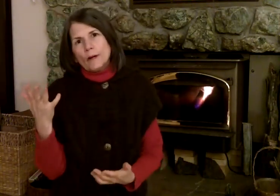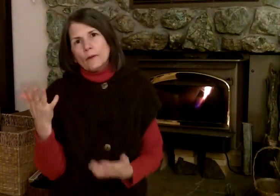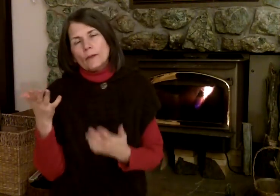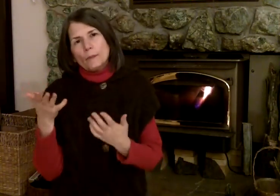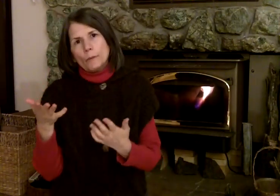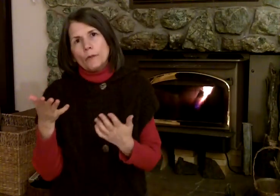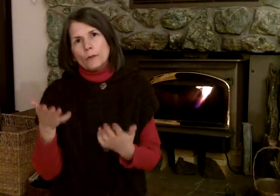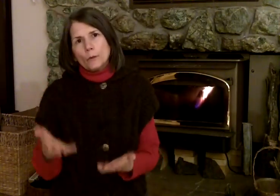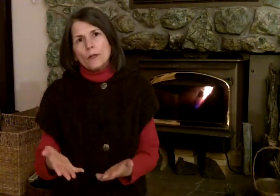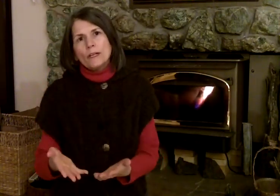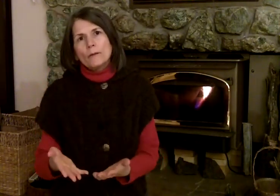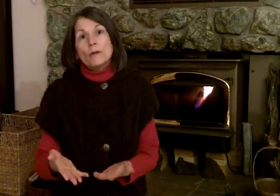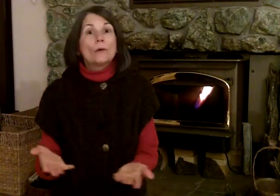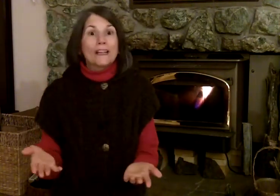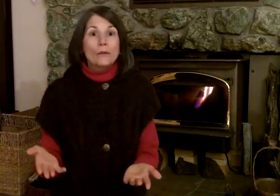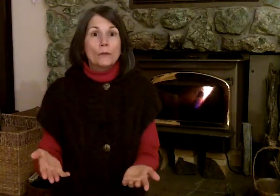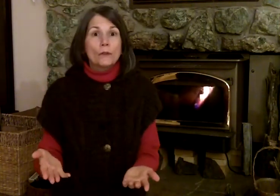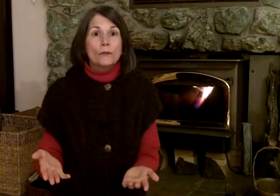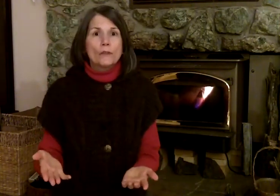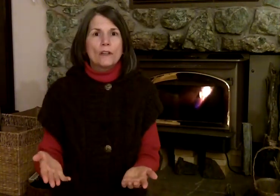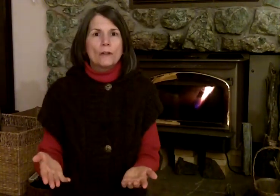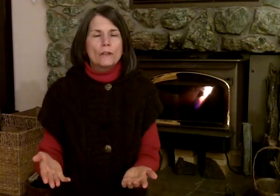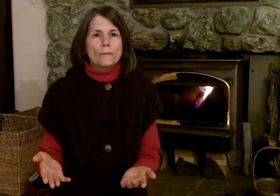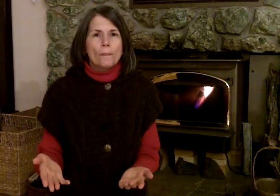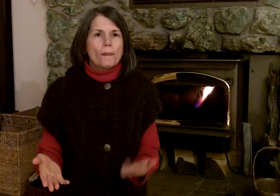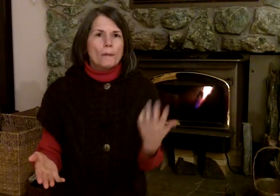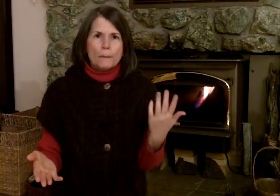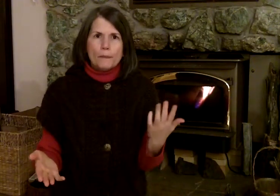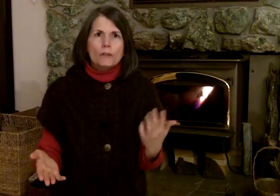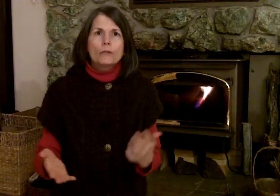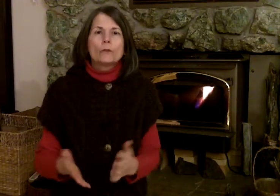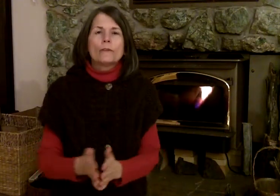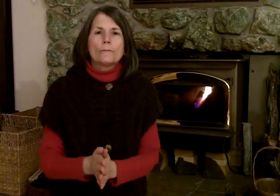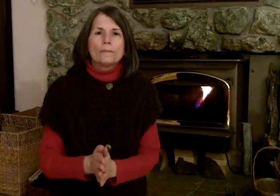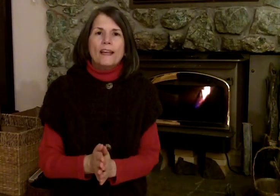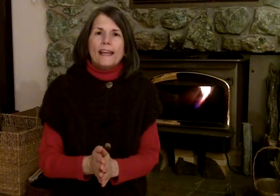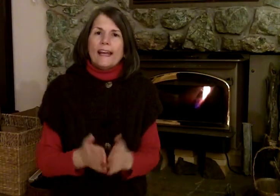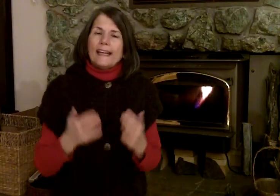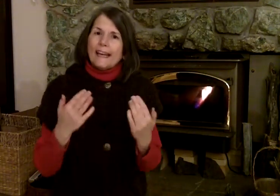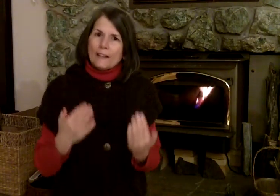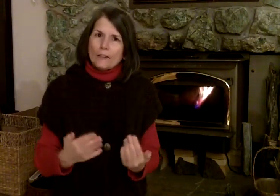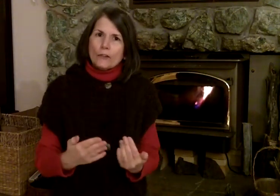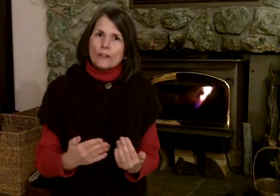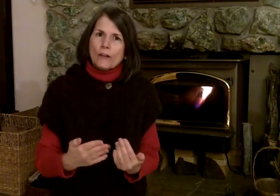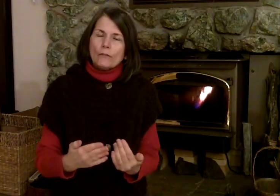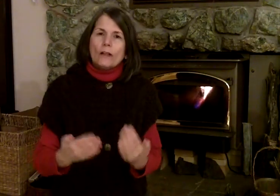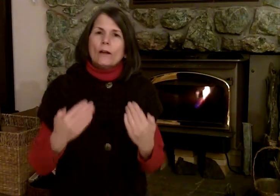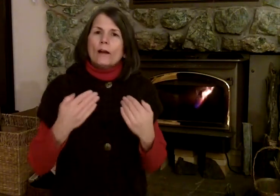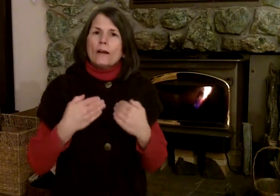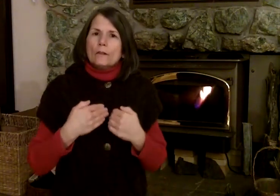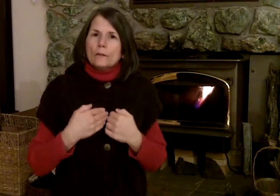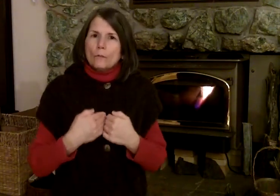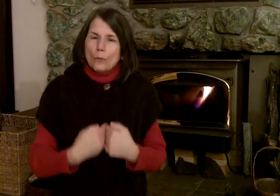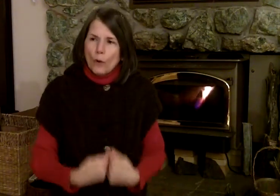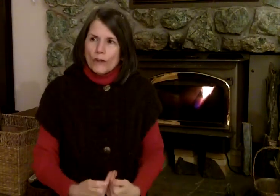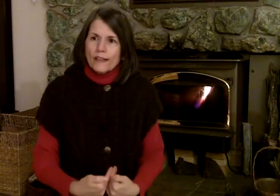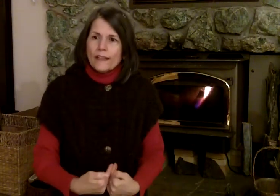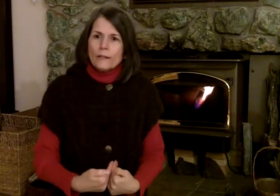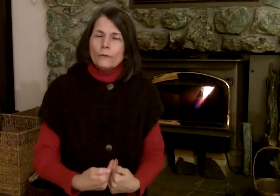about the people that you're working with who are getting really good results. Maybe pick two of them. Ask yourself, what are they getting